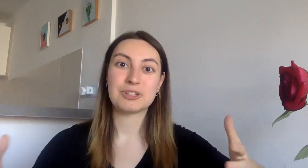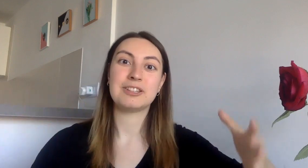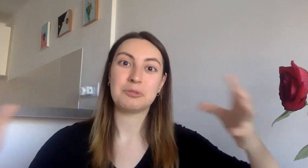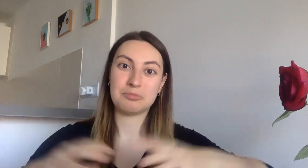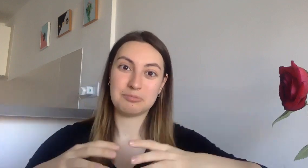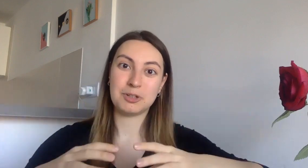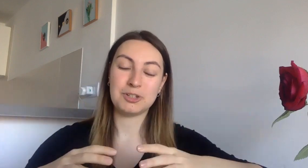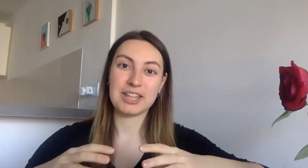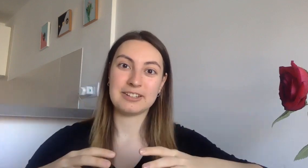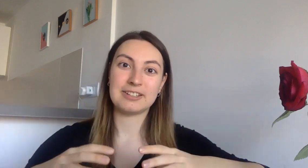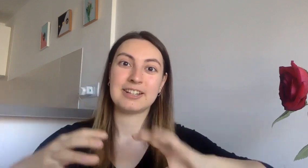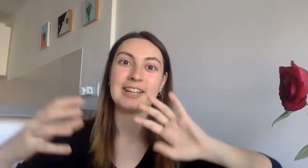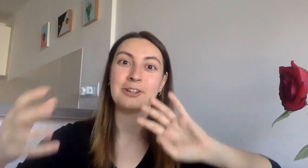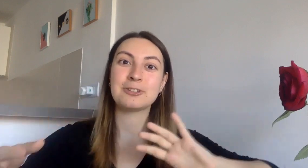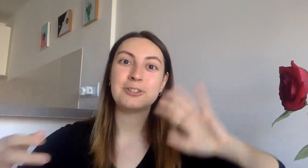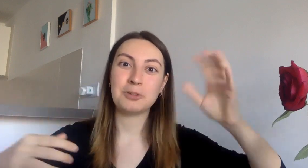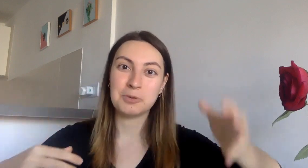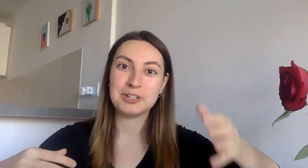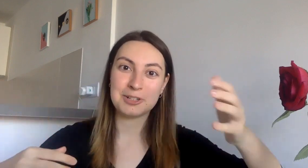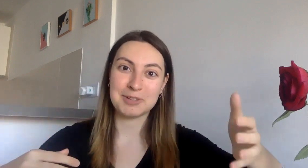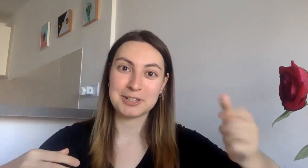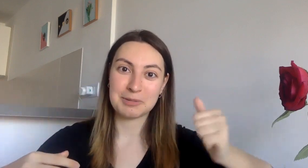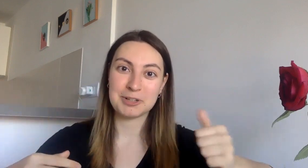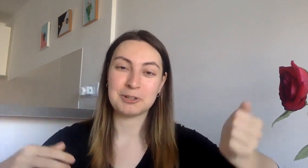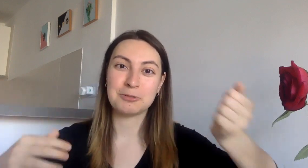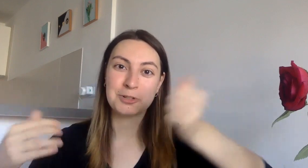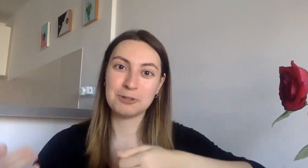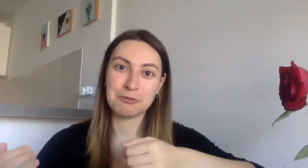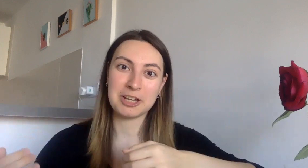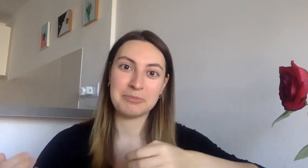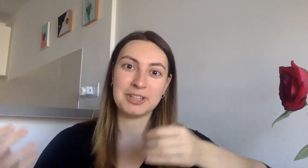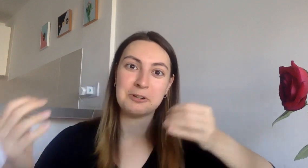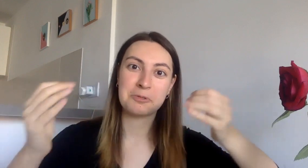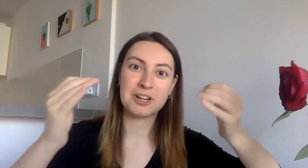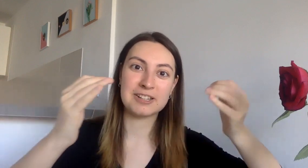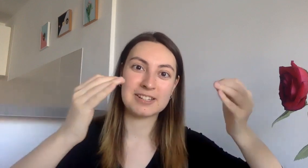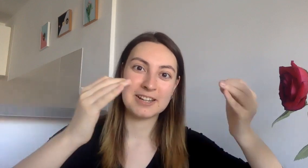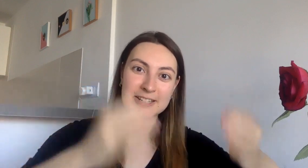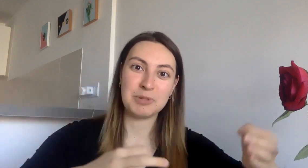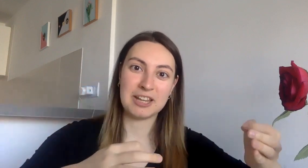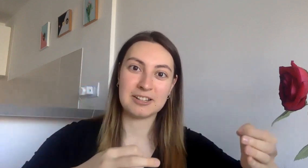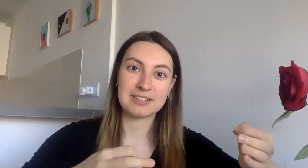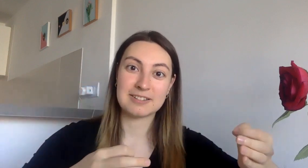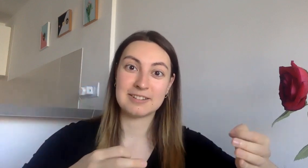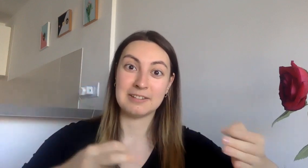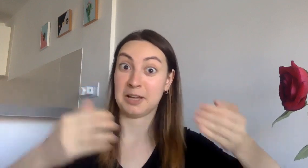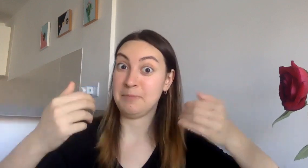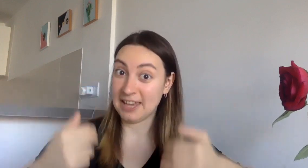they got together and they also didn't want to speak serbans it was good for them that there was somebody else like me